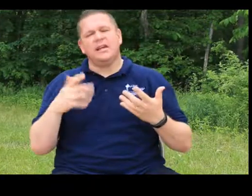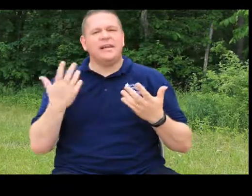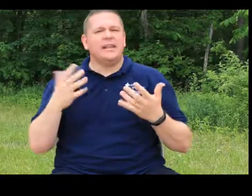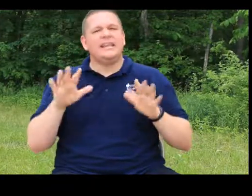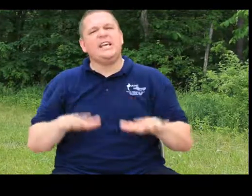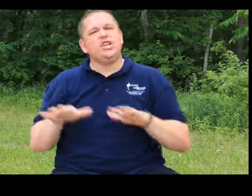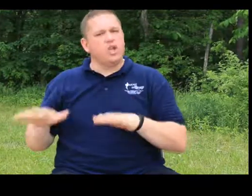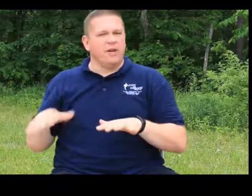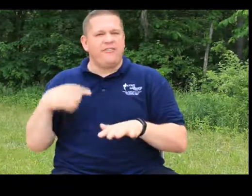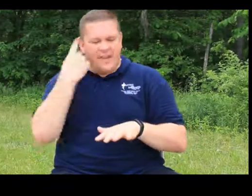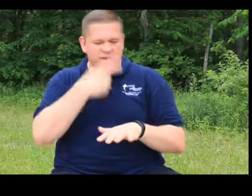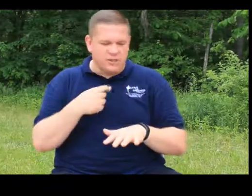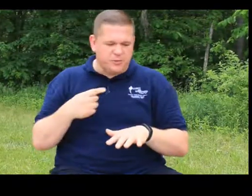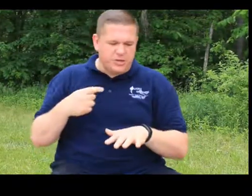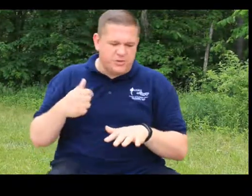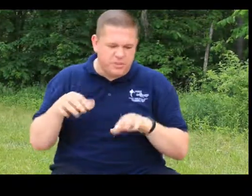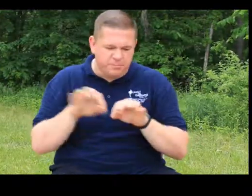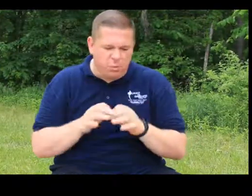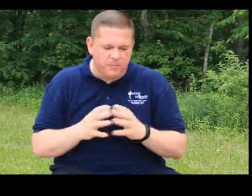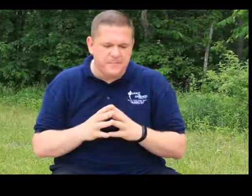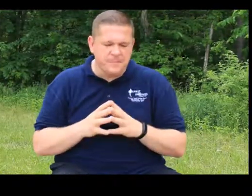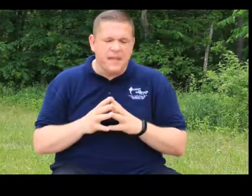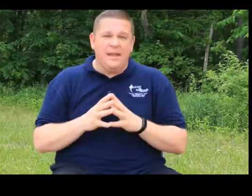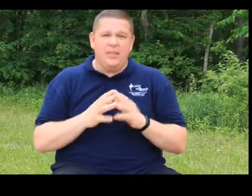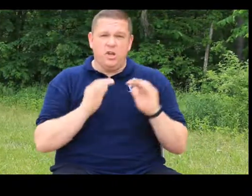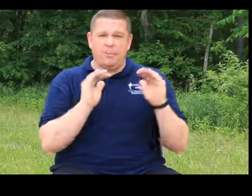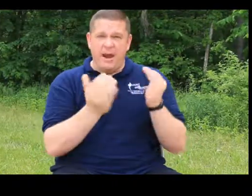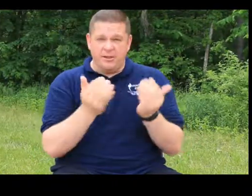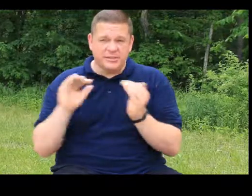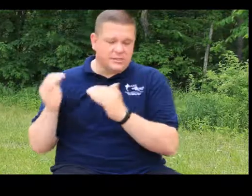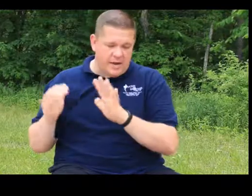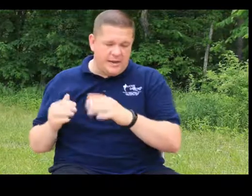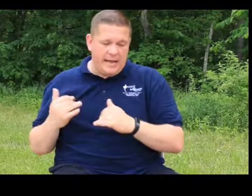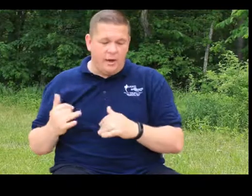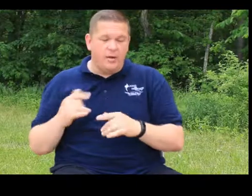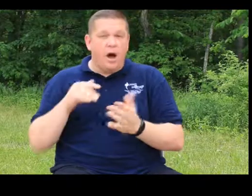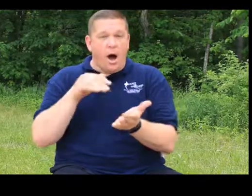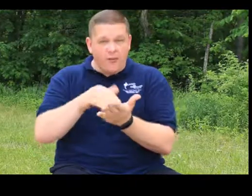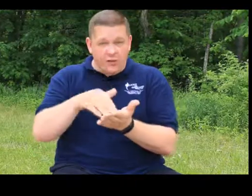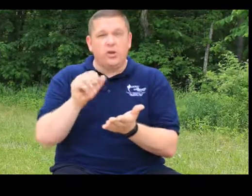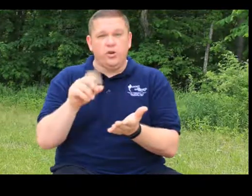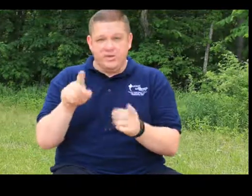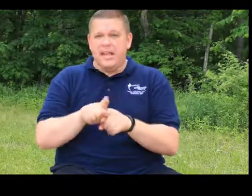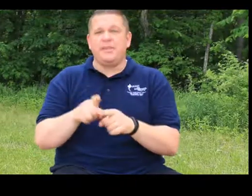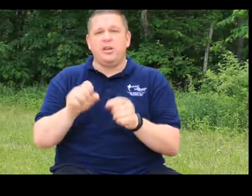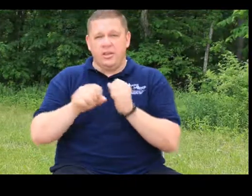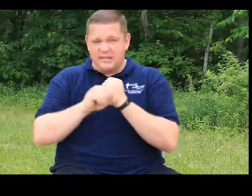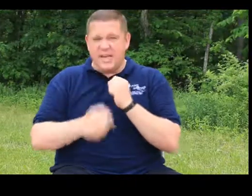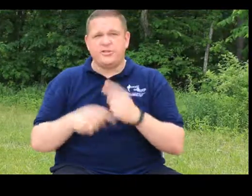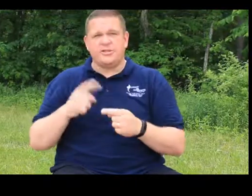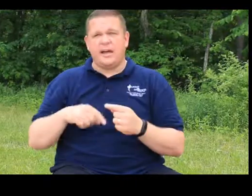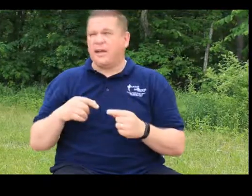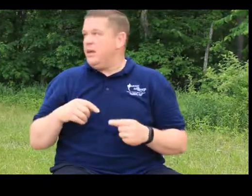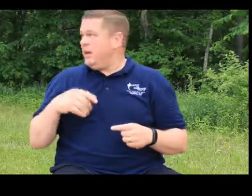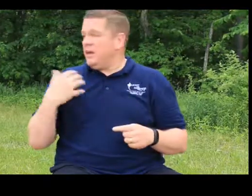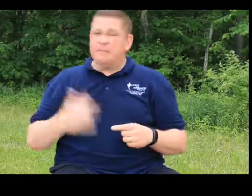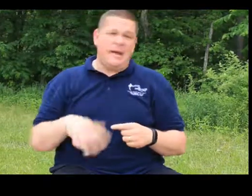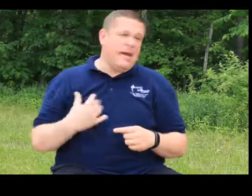leisure facial expression, which is important. Then you comparisons, all right? Now, often you can do the same thing. You can exaggerate the sign, like, man,